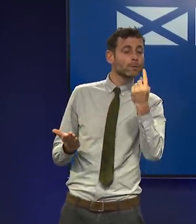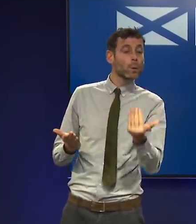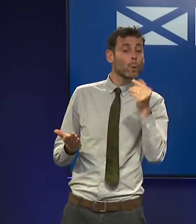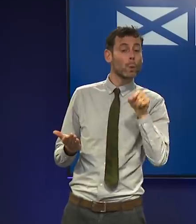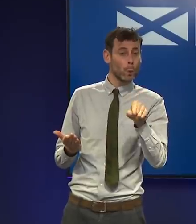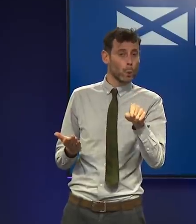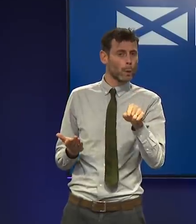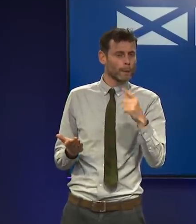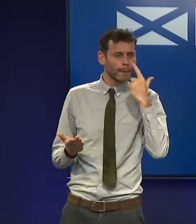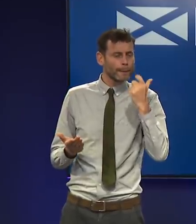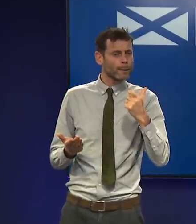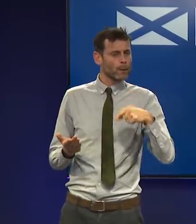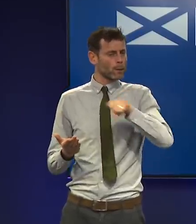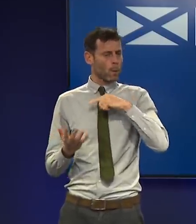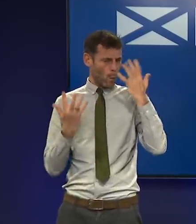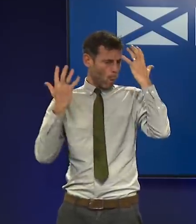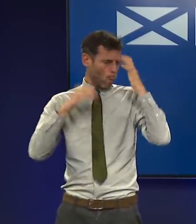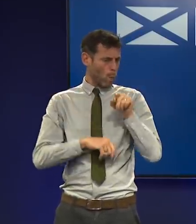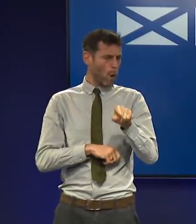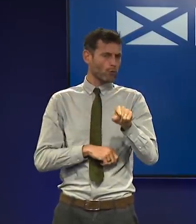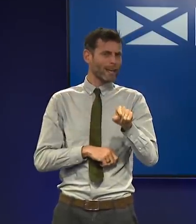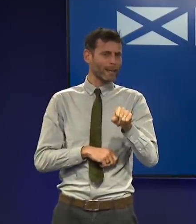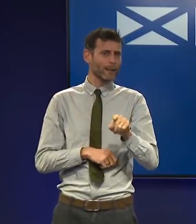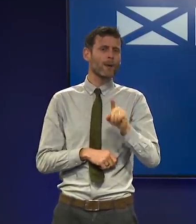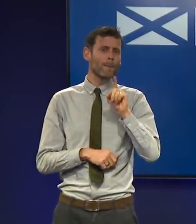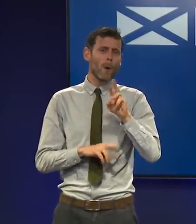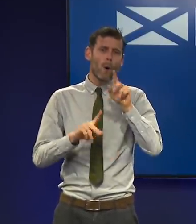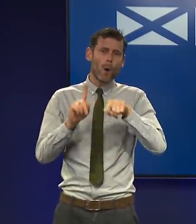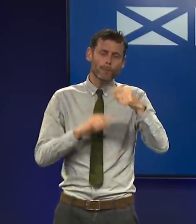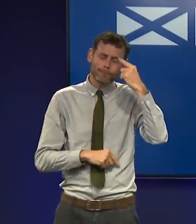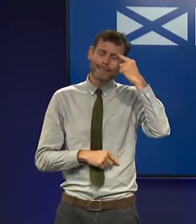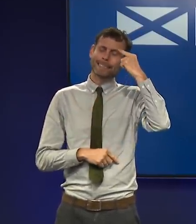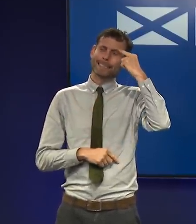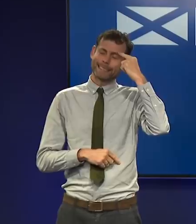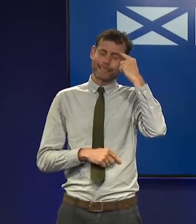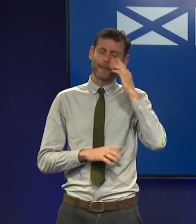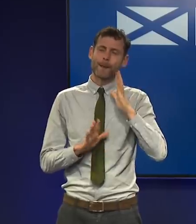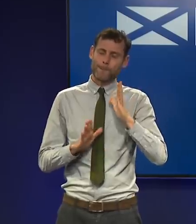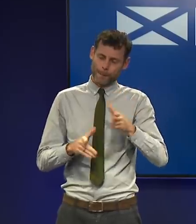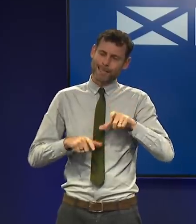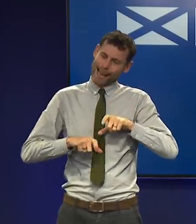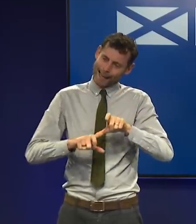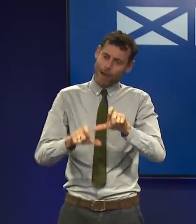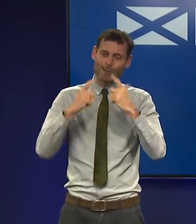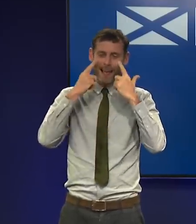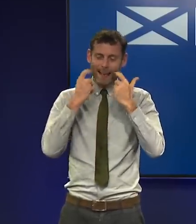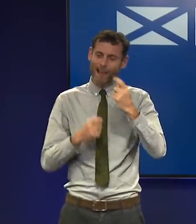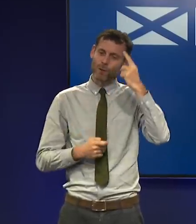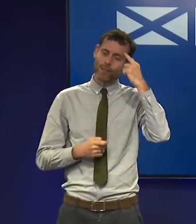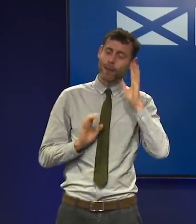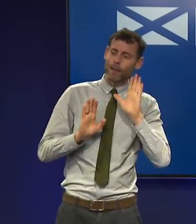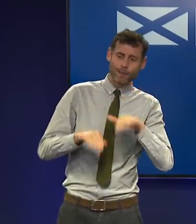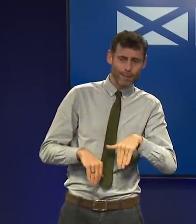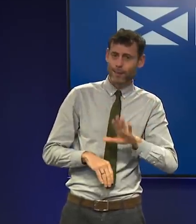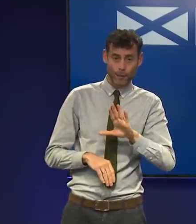as a reminder not to let our guards slip, then I hope we can protect the stronger position that we had already got